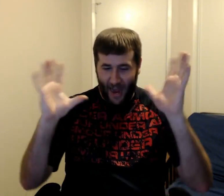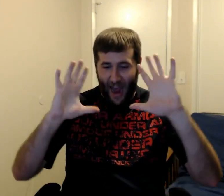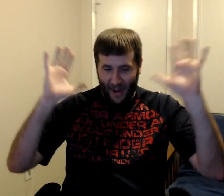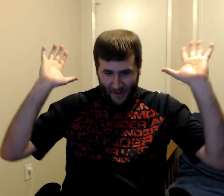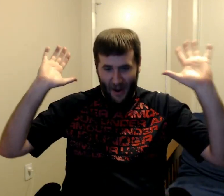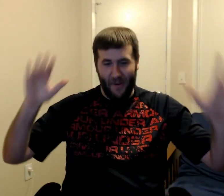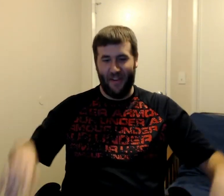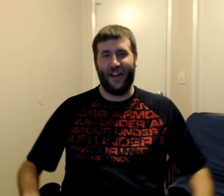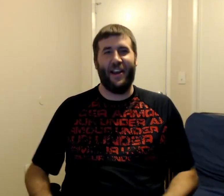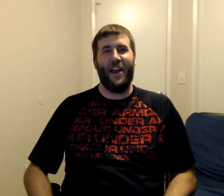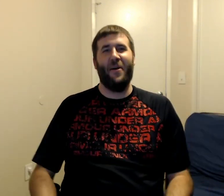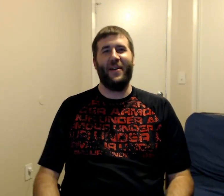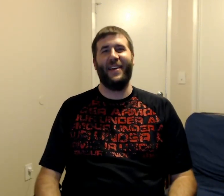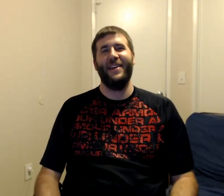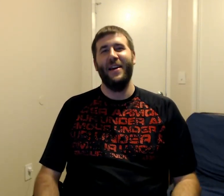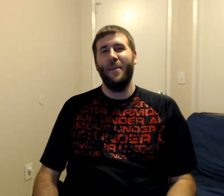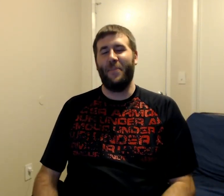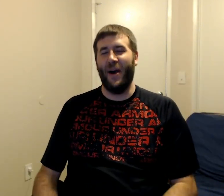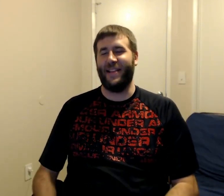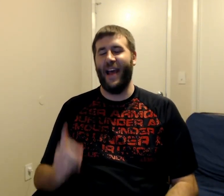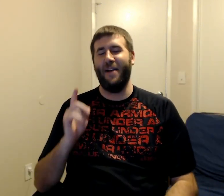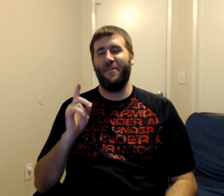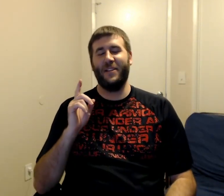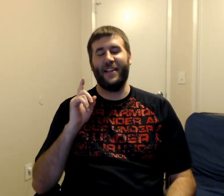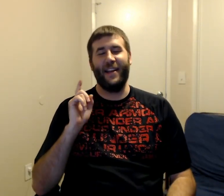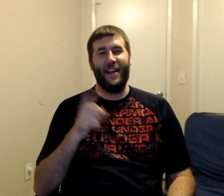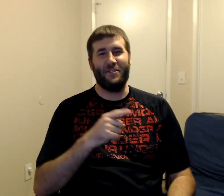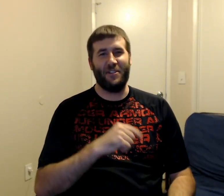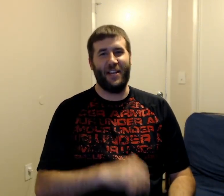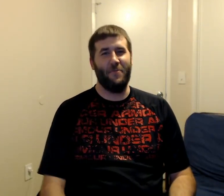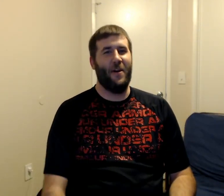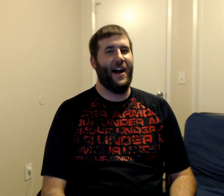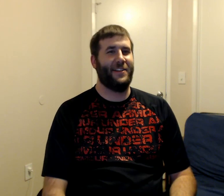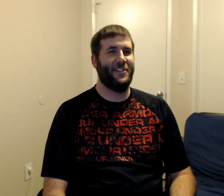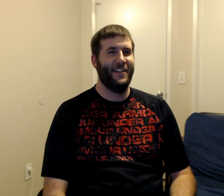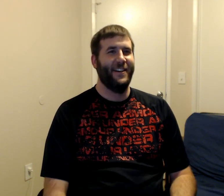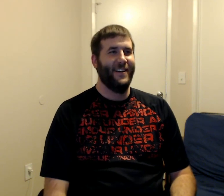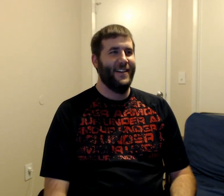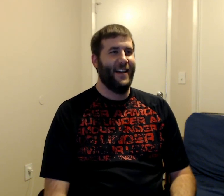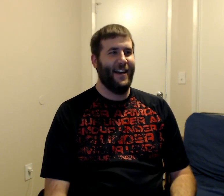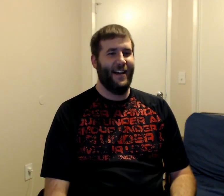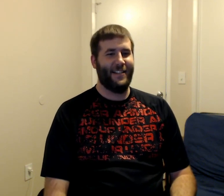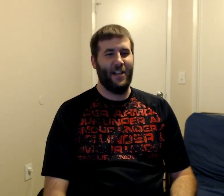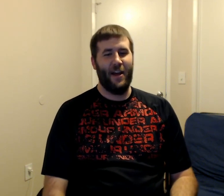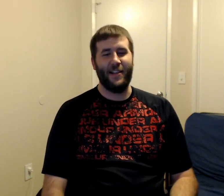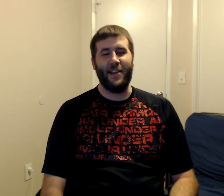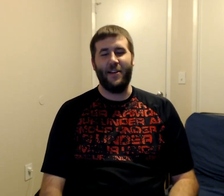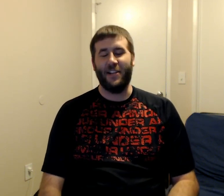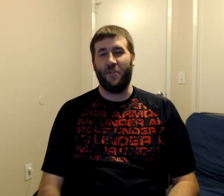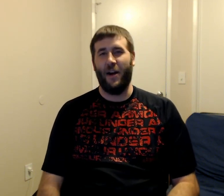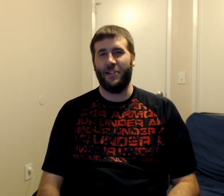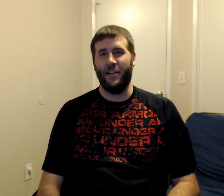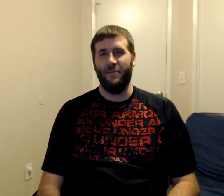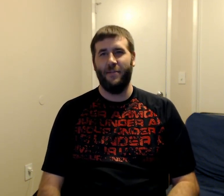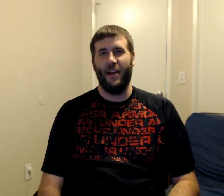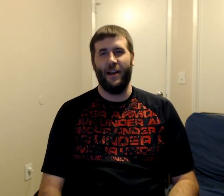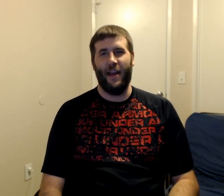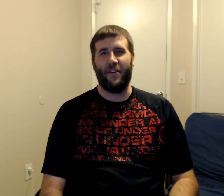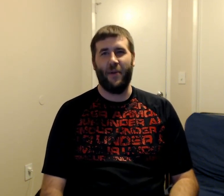I don't know where they're gonna go with it. But that was an interesting watch. Uh... So I thank you guys for watching. And have a great